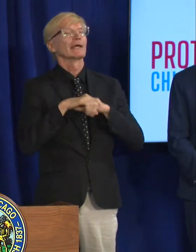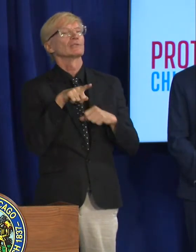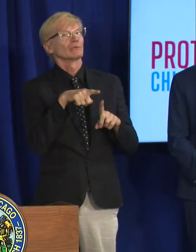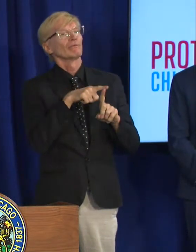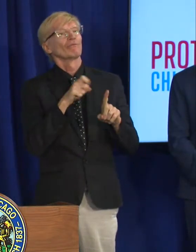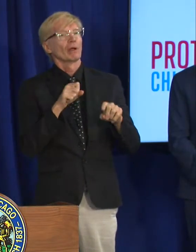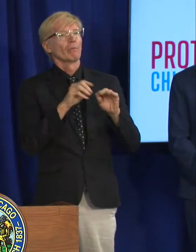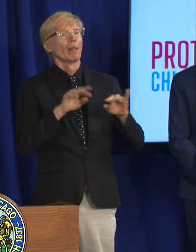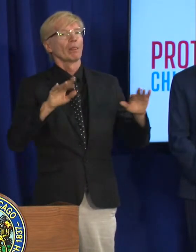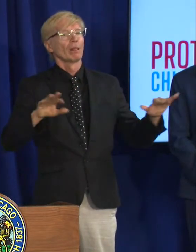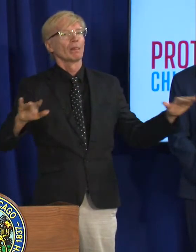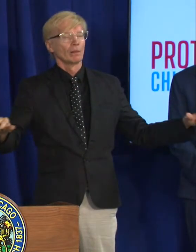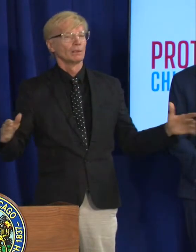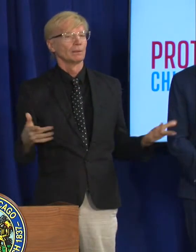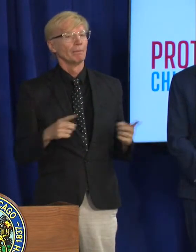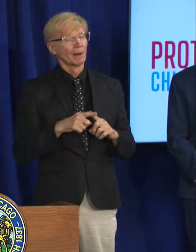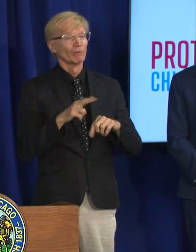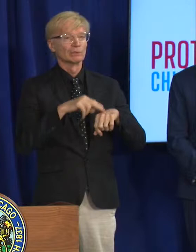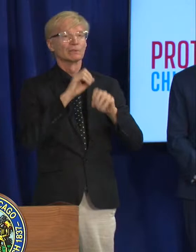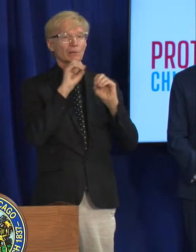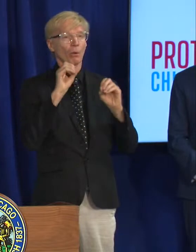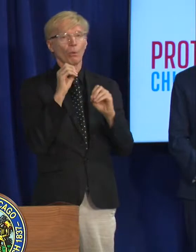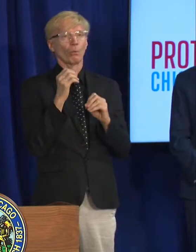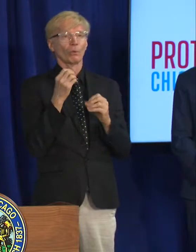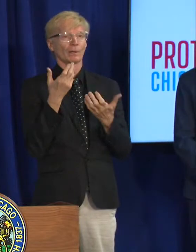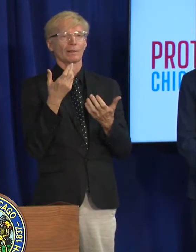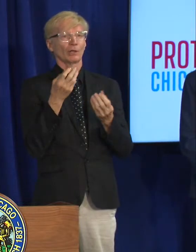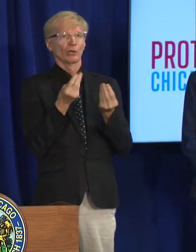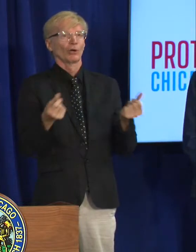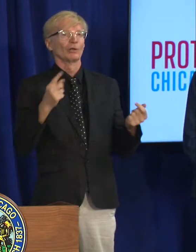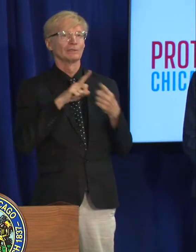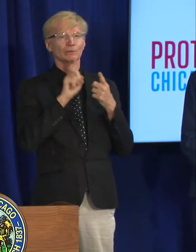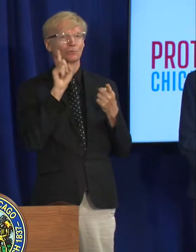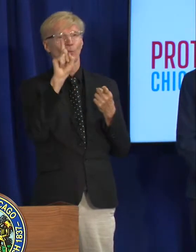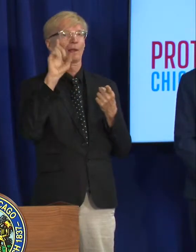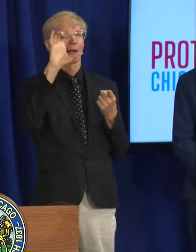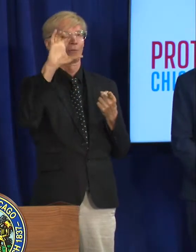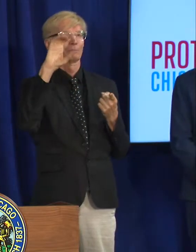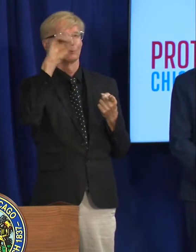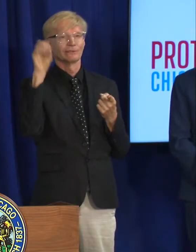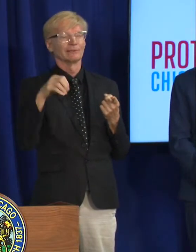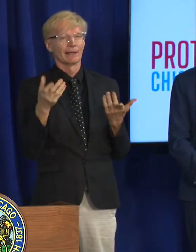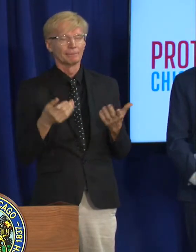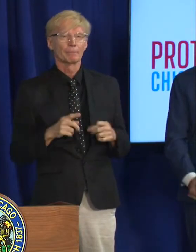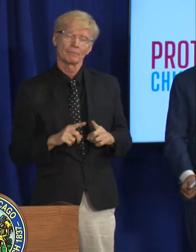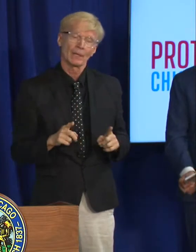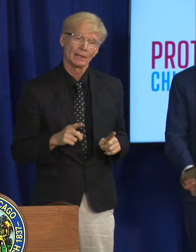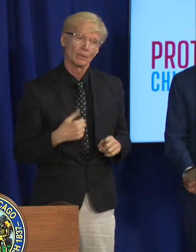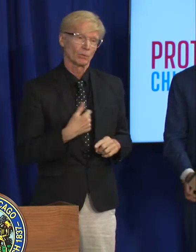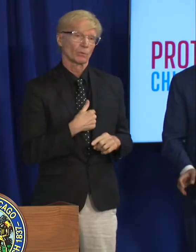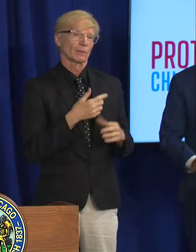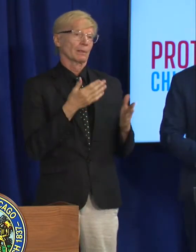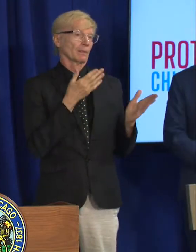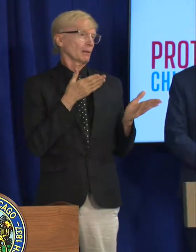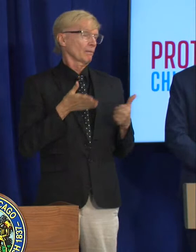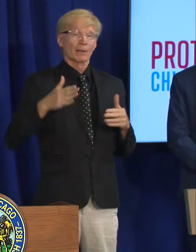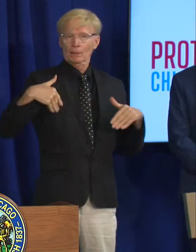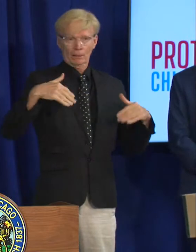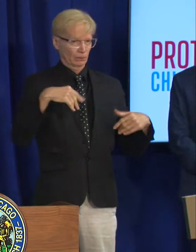percent so we are not considering at this point canceling events closing venues